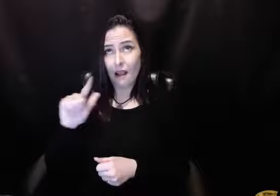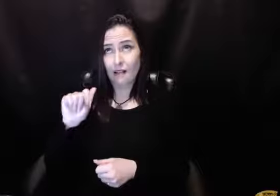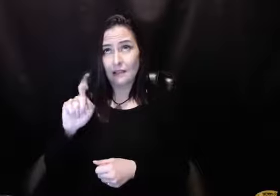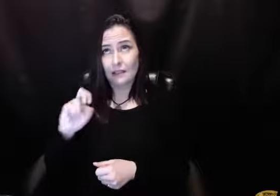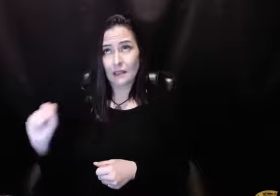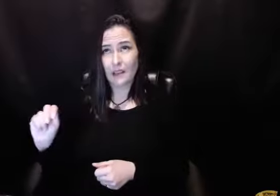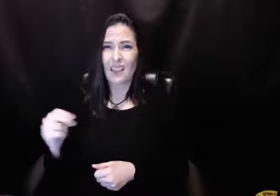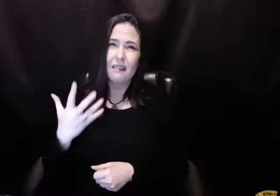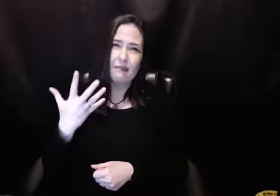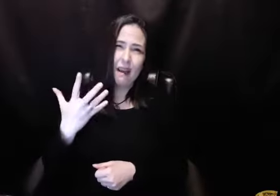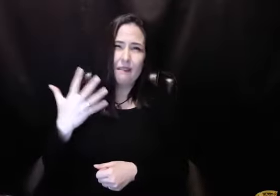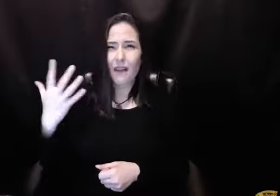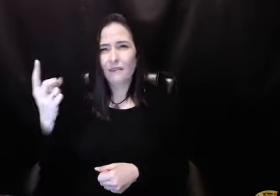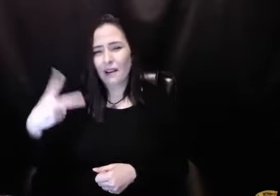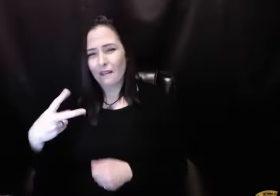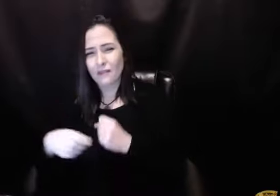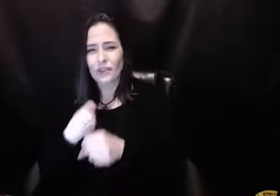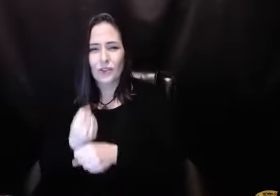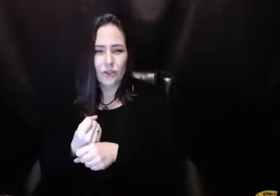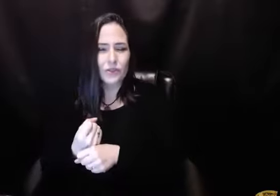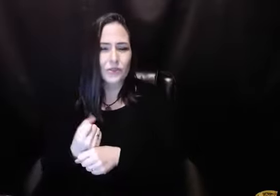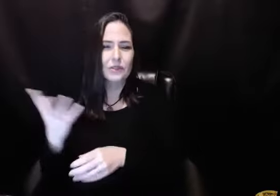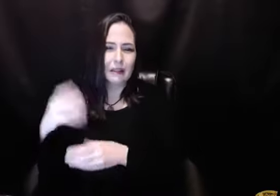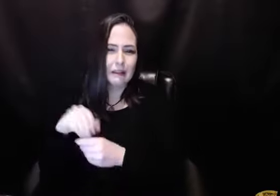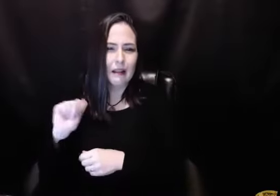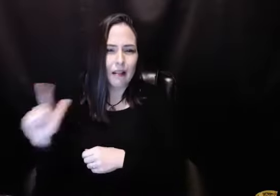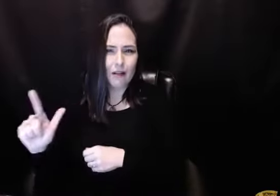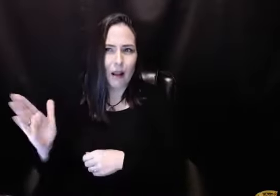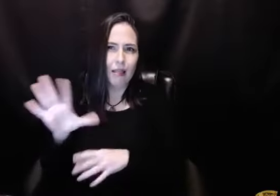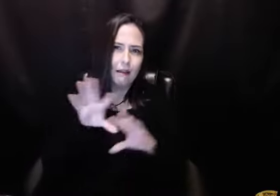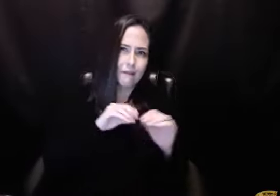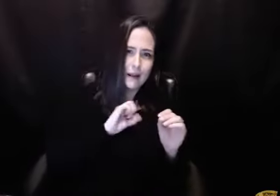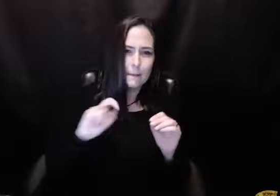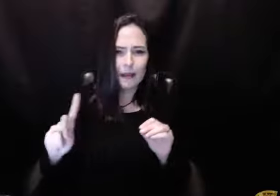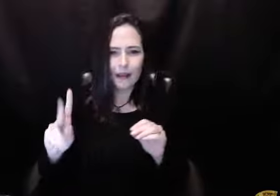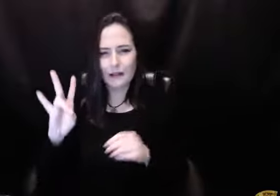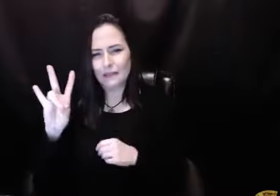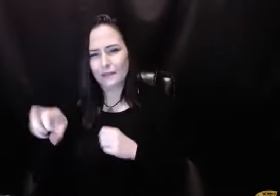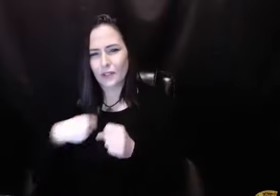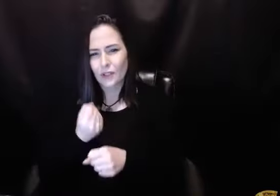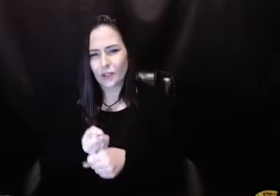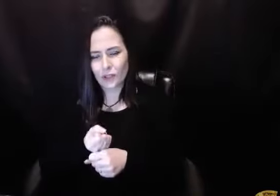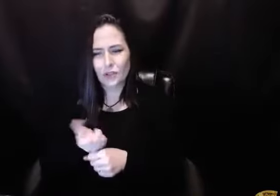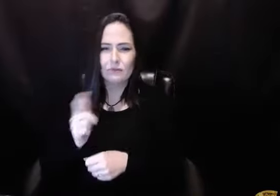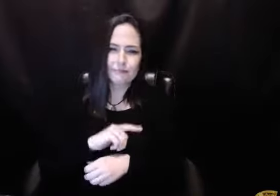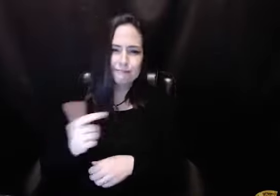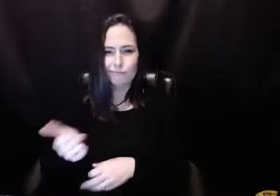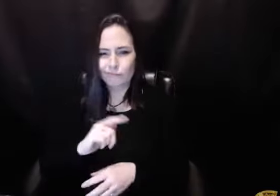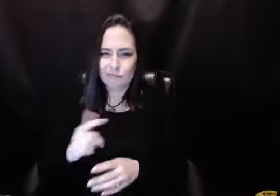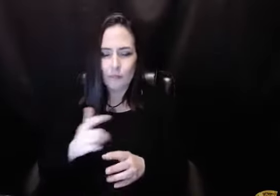for 10 years in Alateen, five other years, five and a half, hanging out in Al-Anon. I left. I had come back. I was back